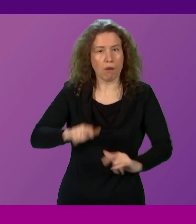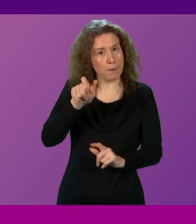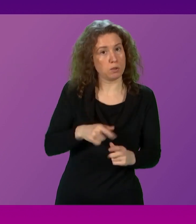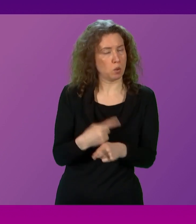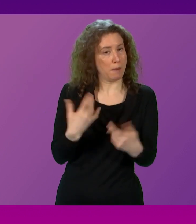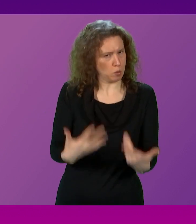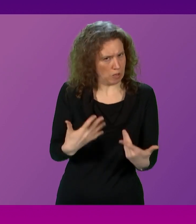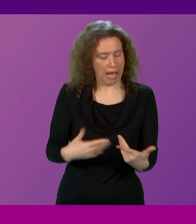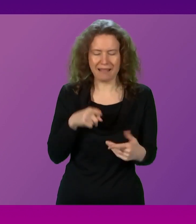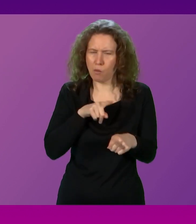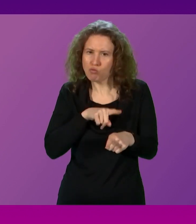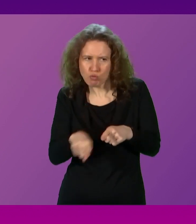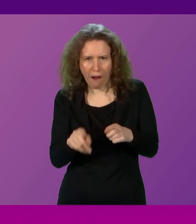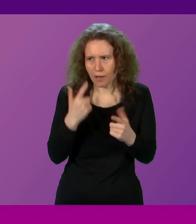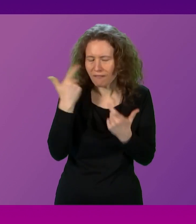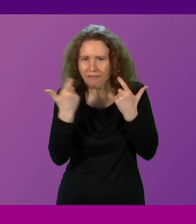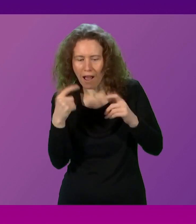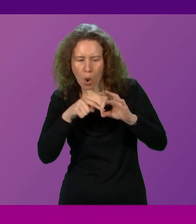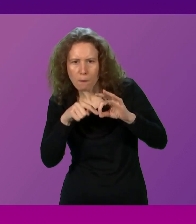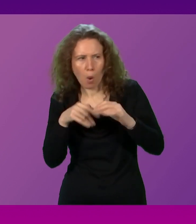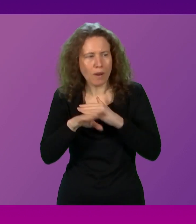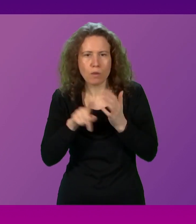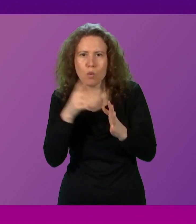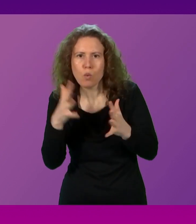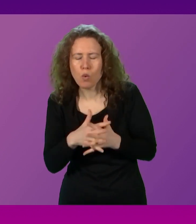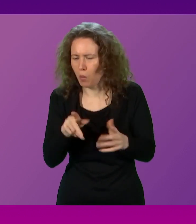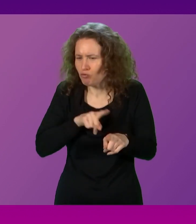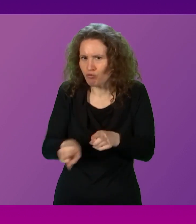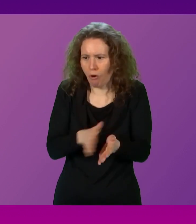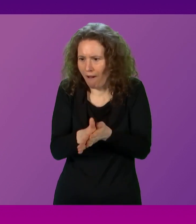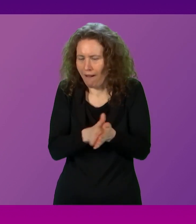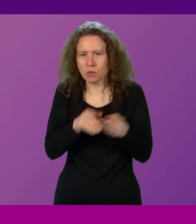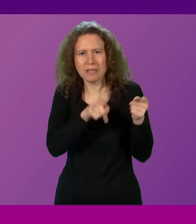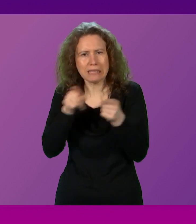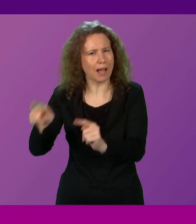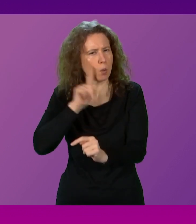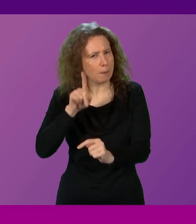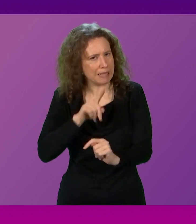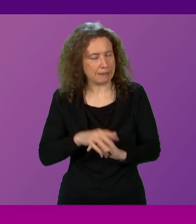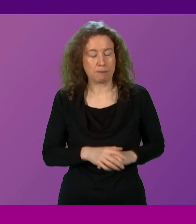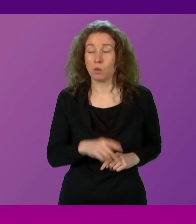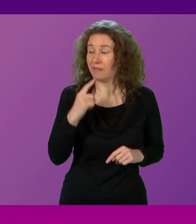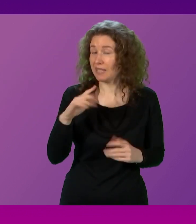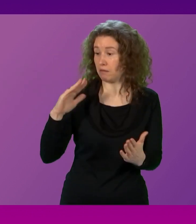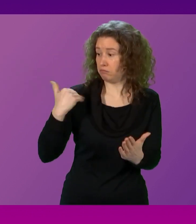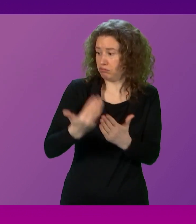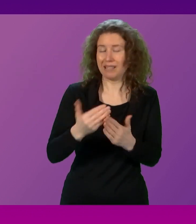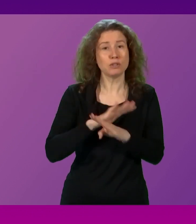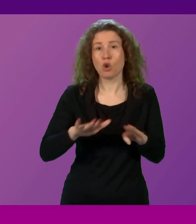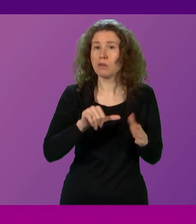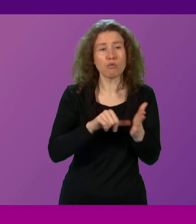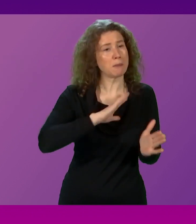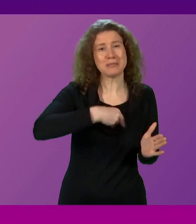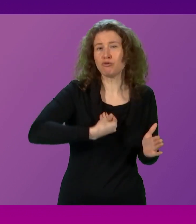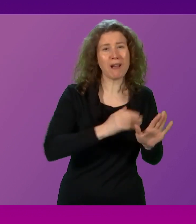would try to exploit loopholes in the law and attack and traumatise women. The problem, as we have said all along, is not trans people,